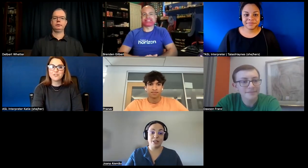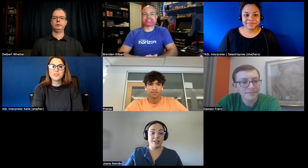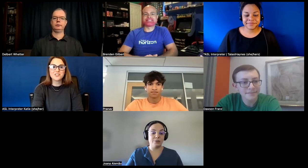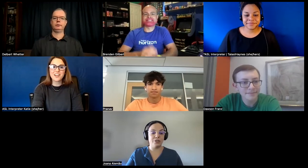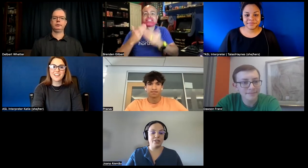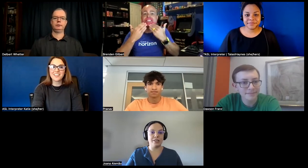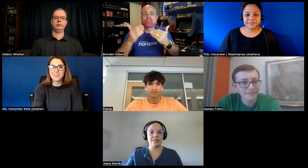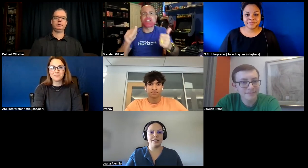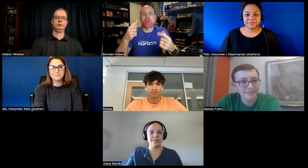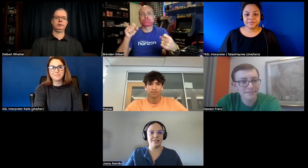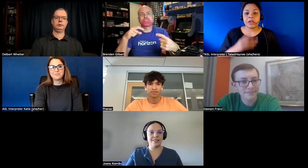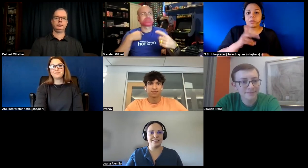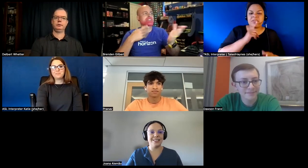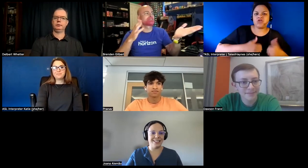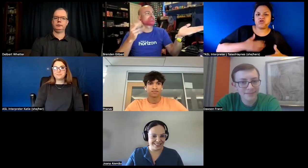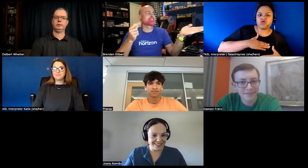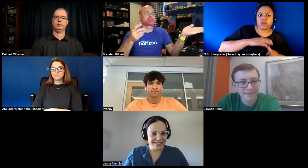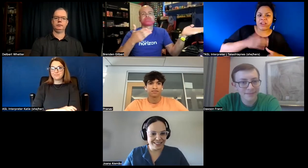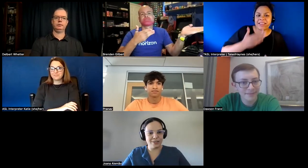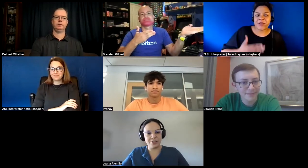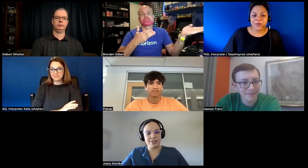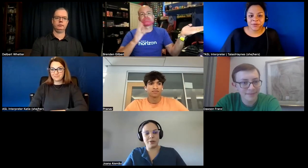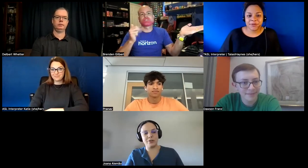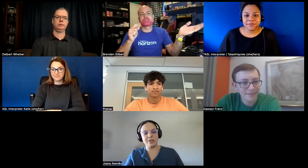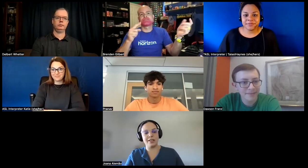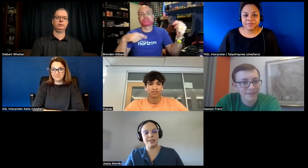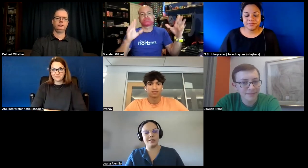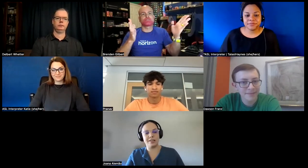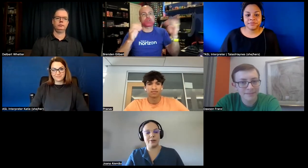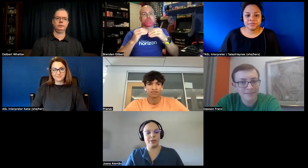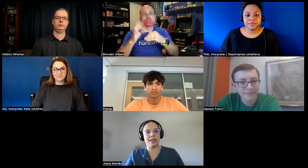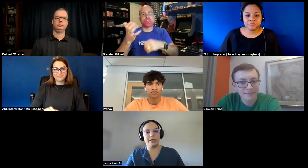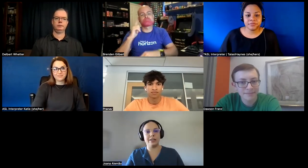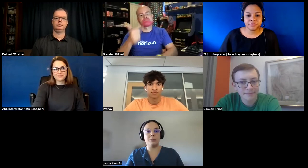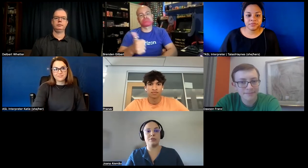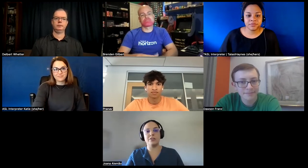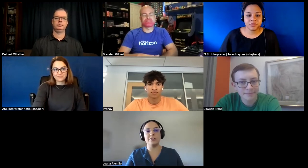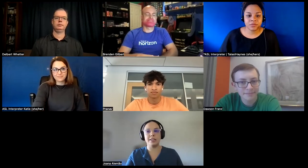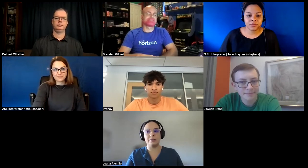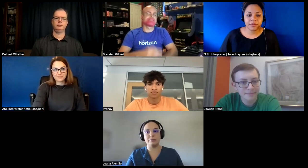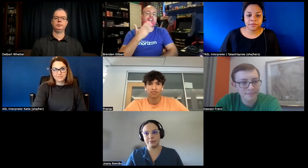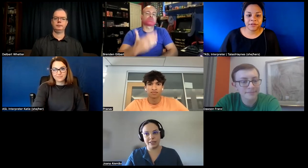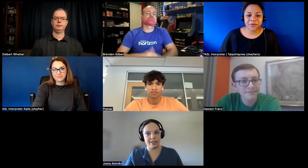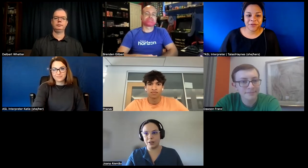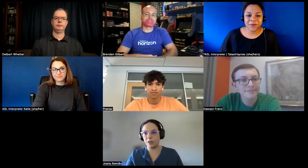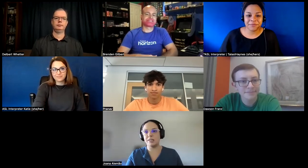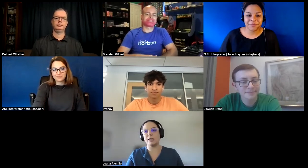was just about to say that i rely on captions all the time uh all the time